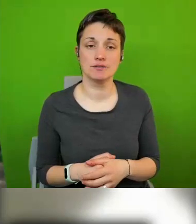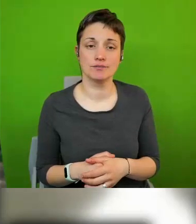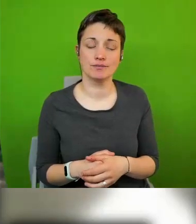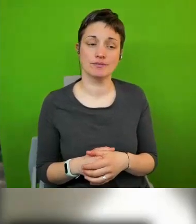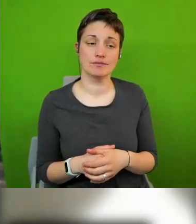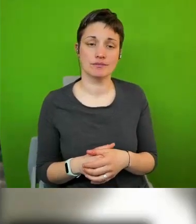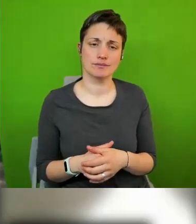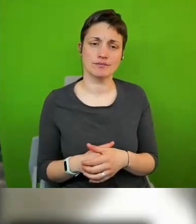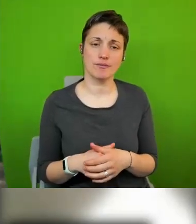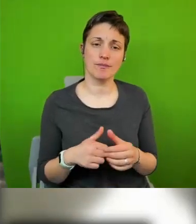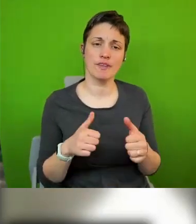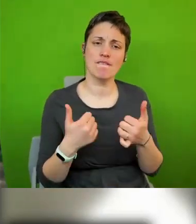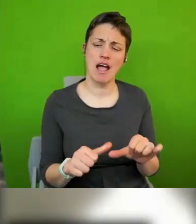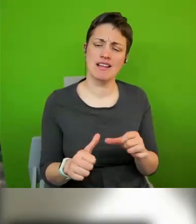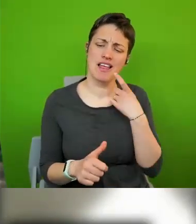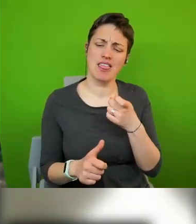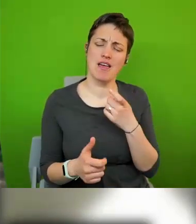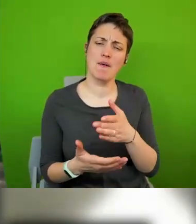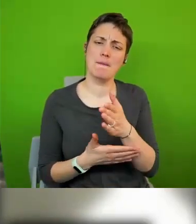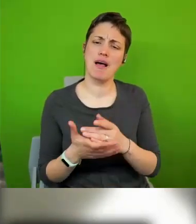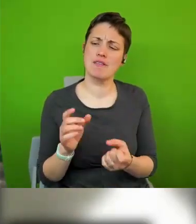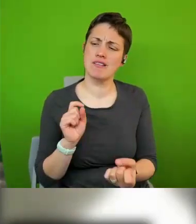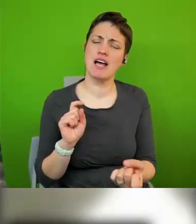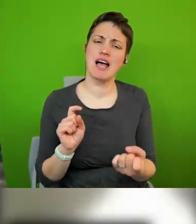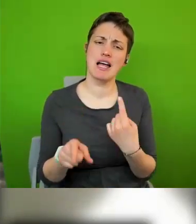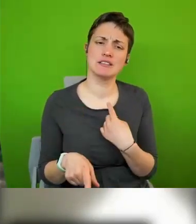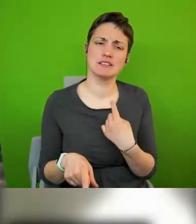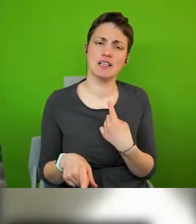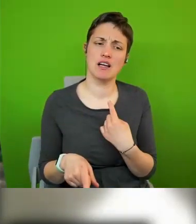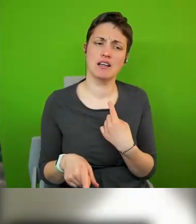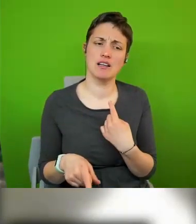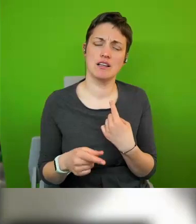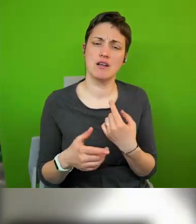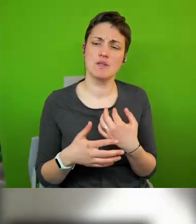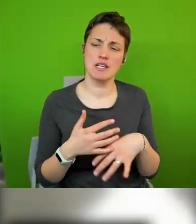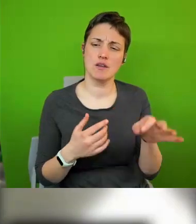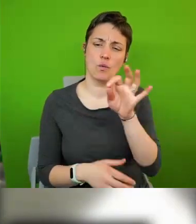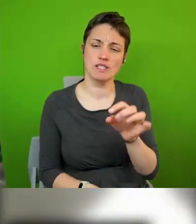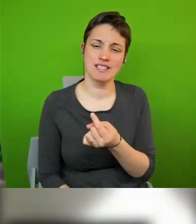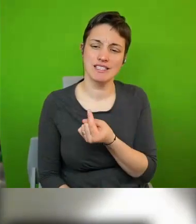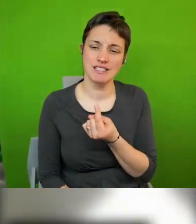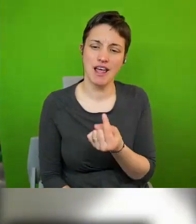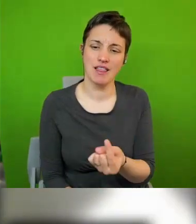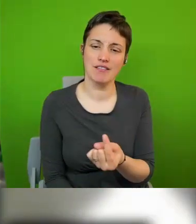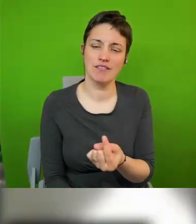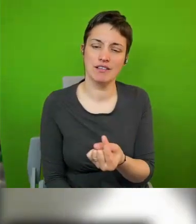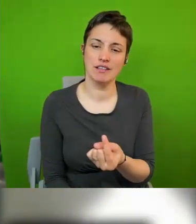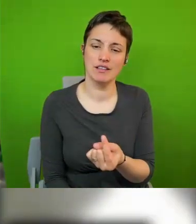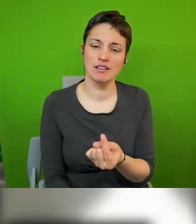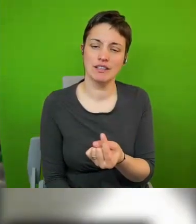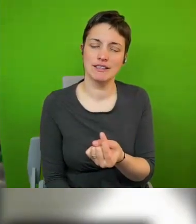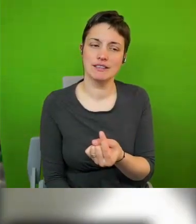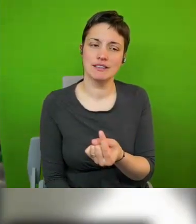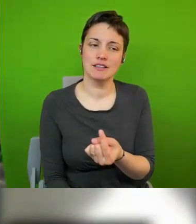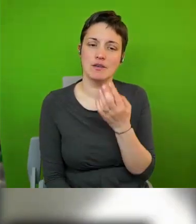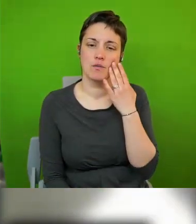think part of the answer is already perhaps in the question itself when when when it was